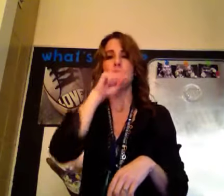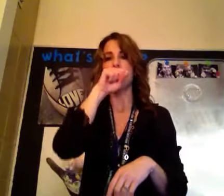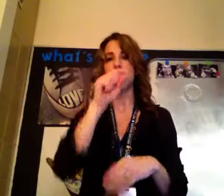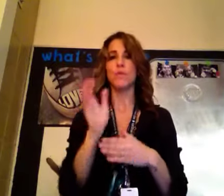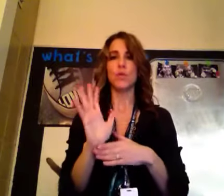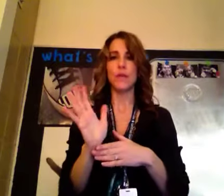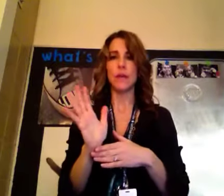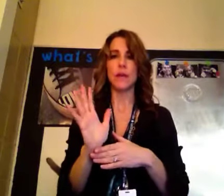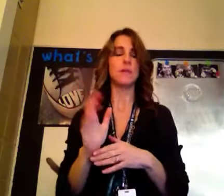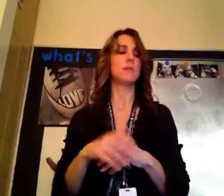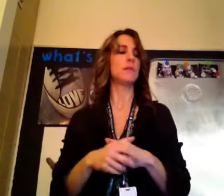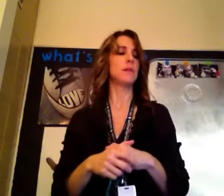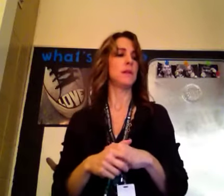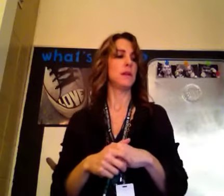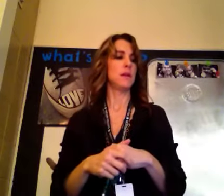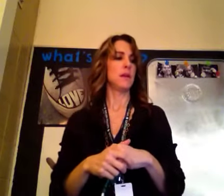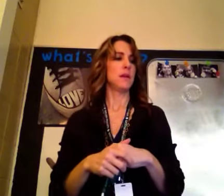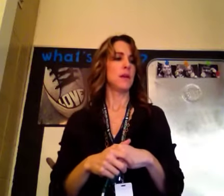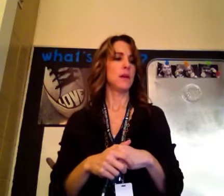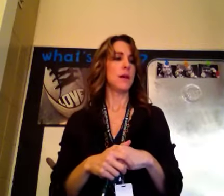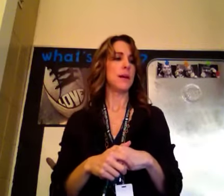I love movies. Um,